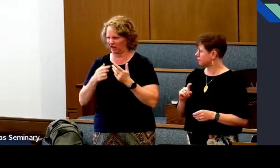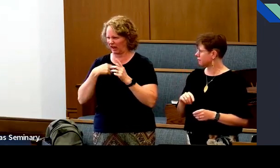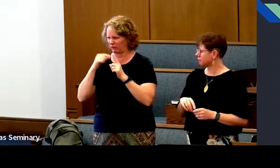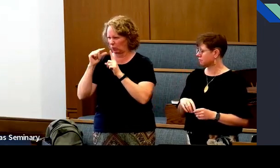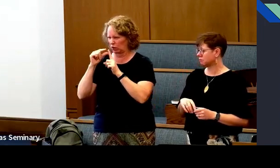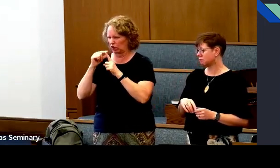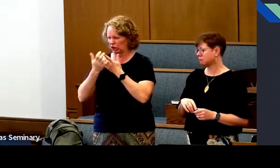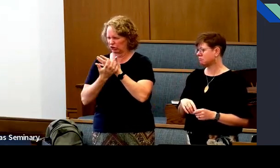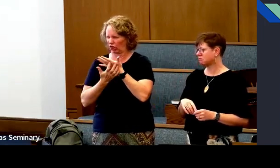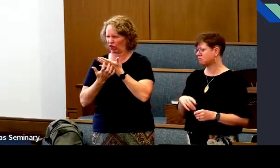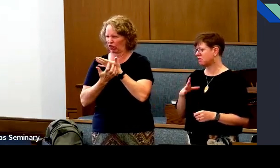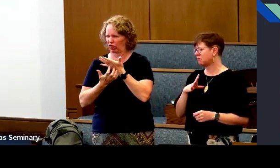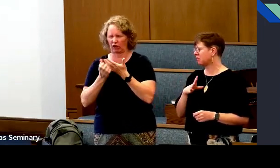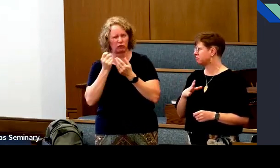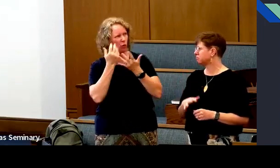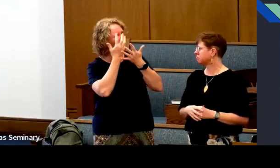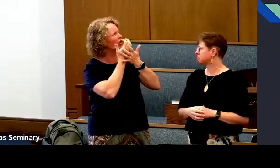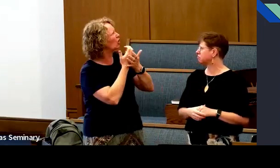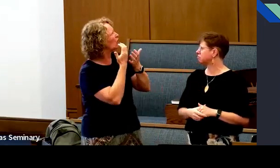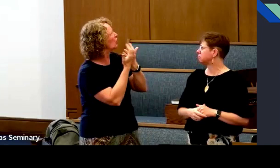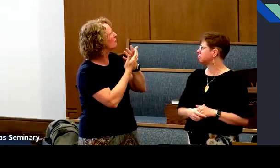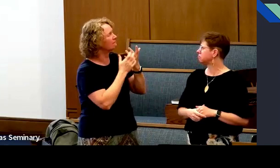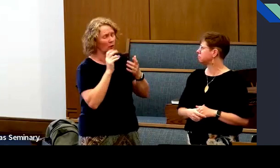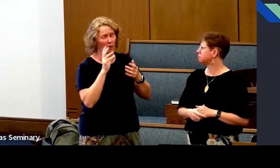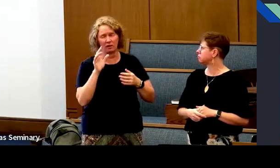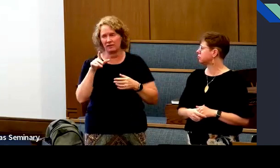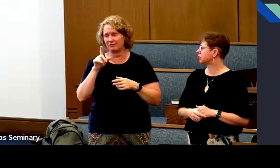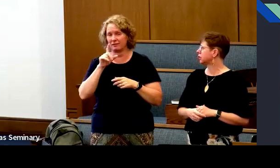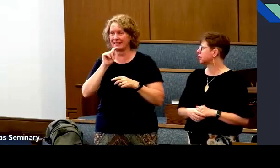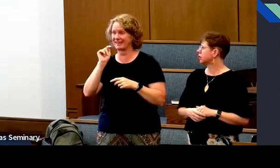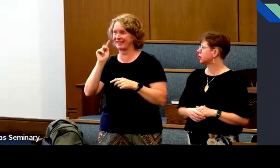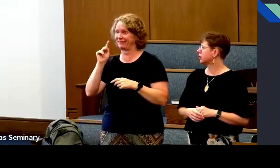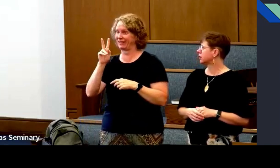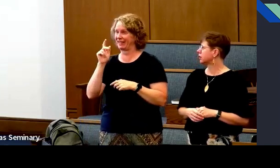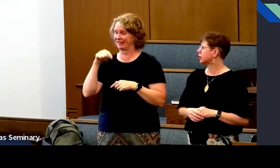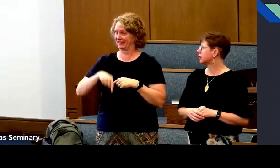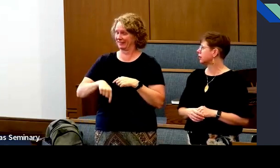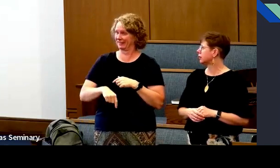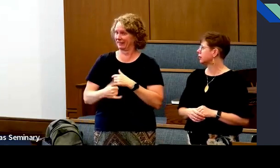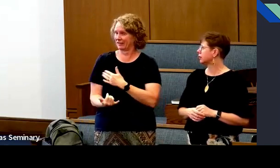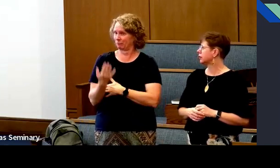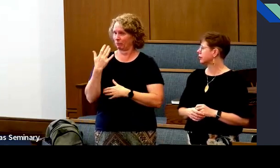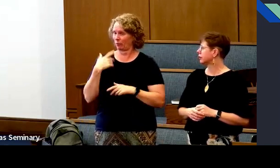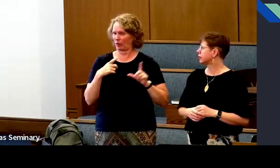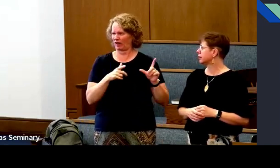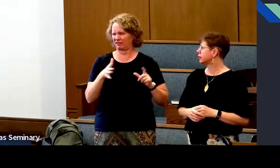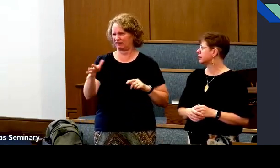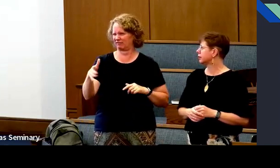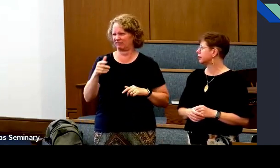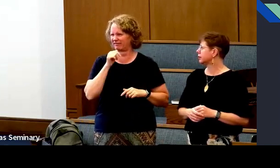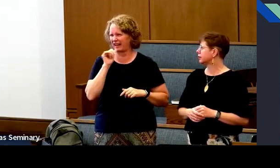But we have a book. We could take a picture, but it's kind of grainy. So, this is a picture from a book, and the picture's not great. And so,